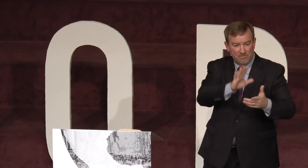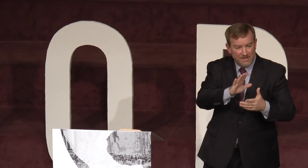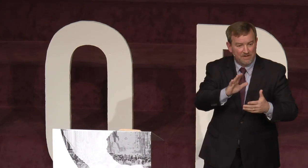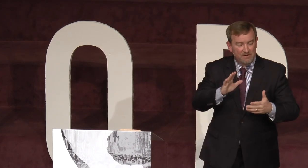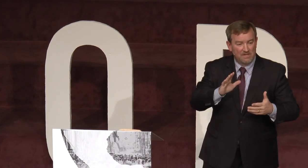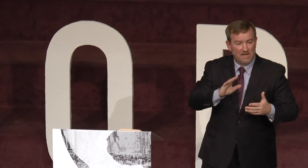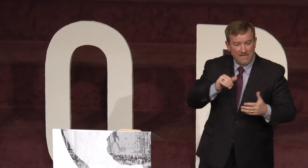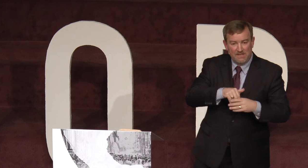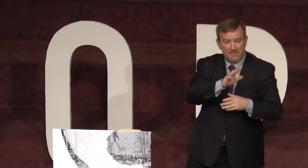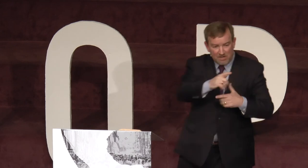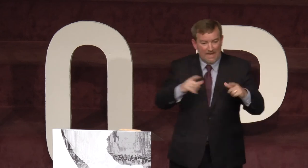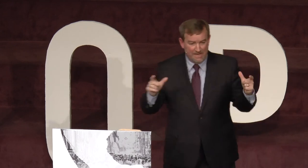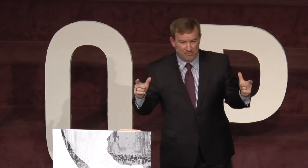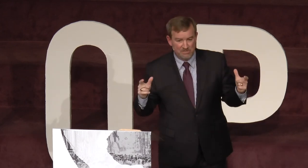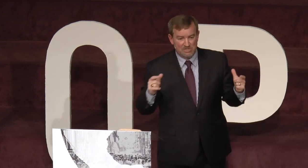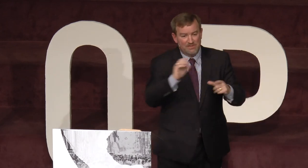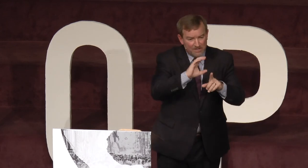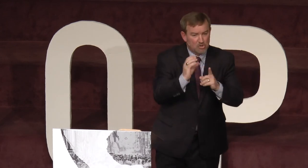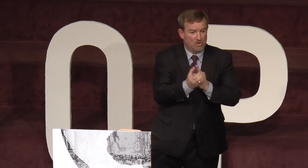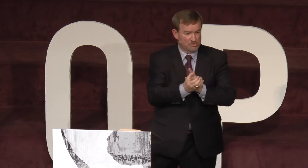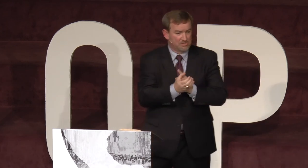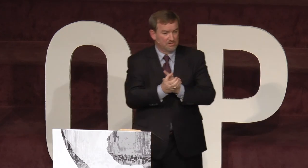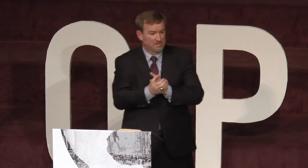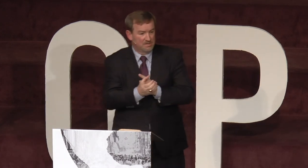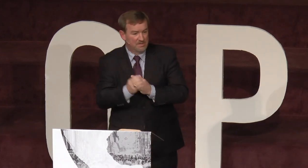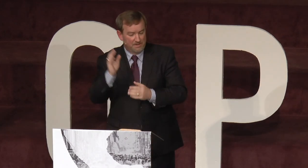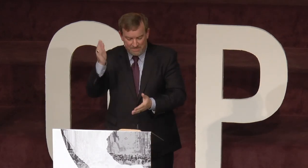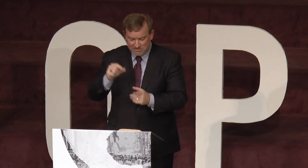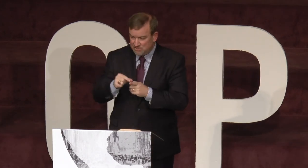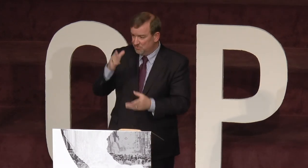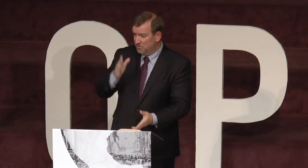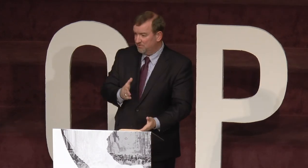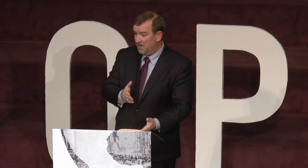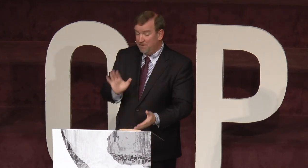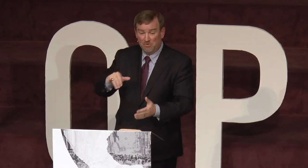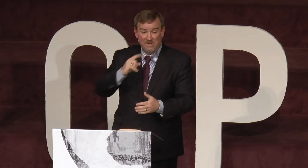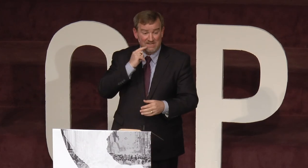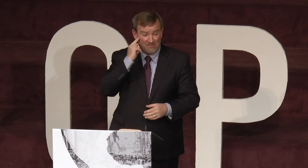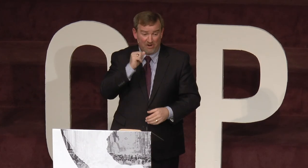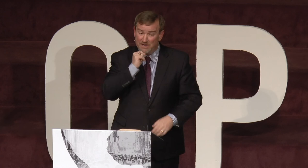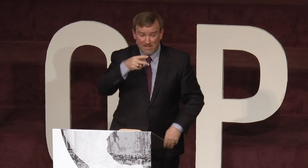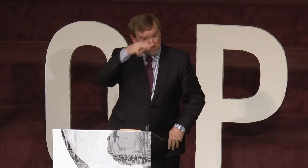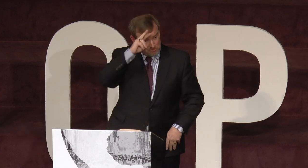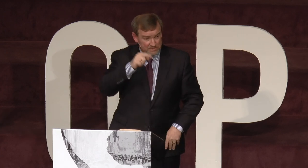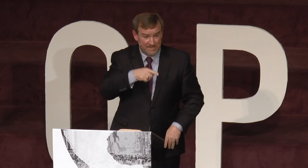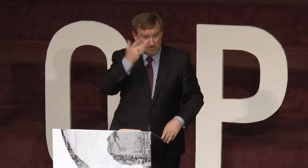in their language, in their culture, the message of the word of God? By the way, deaf are not stupid. They are